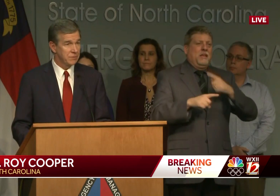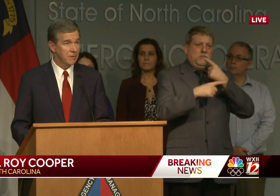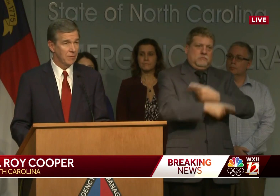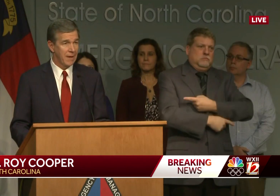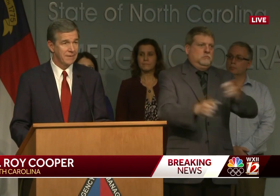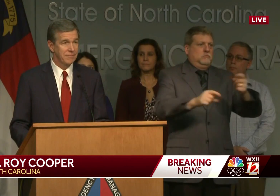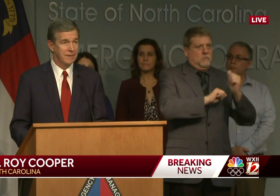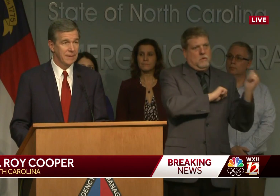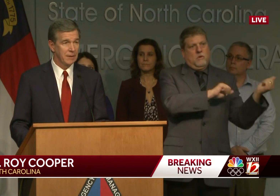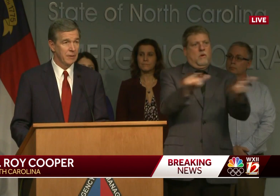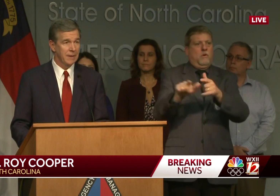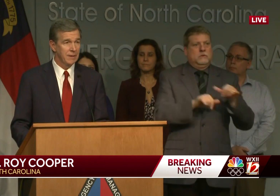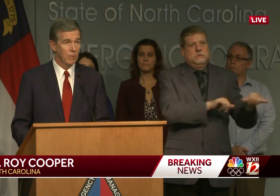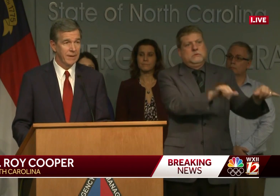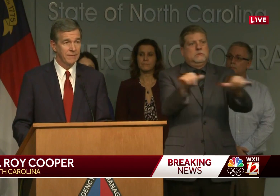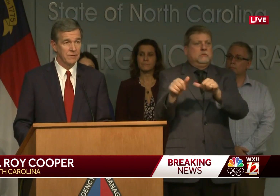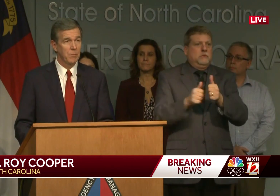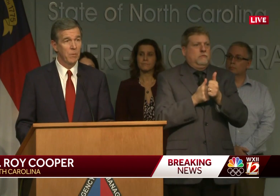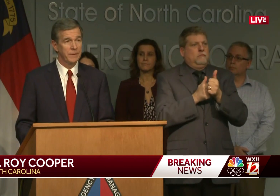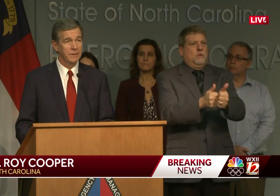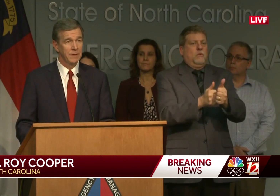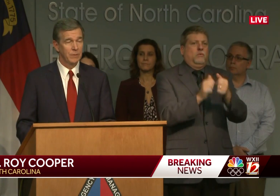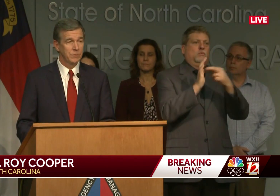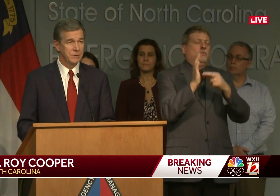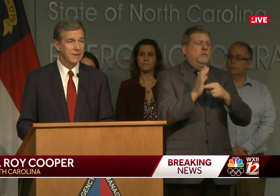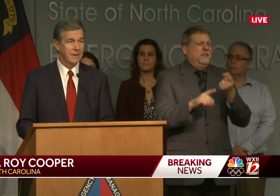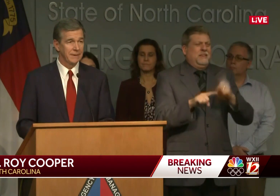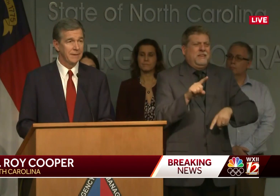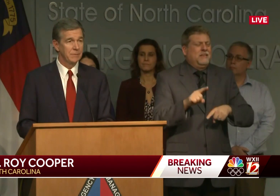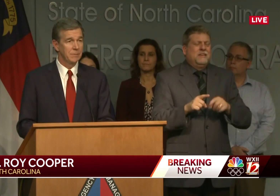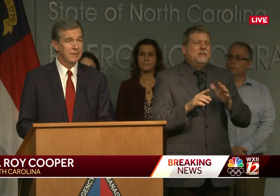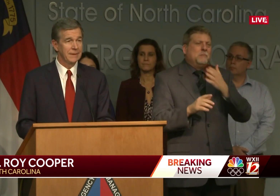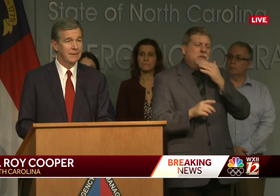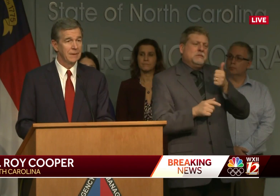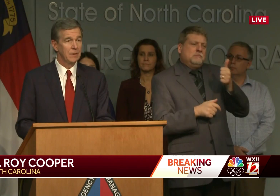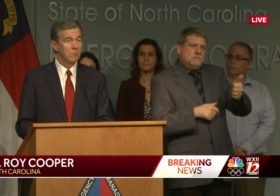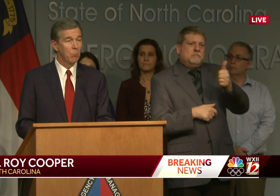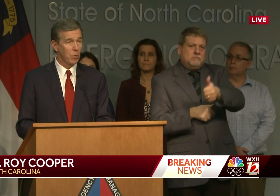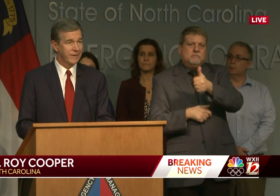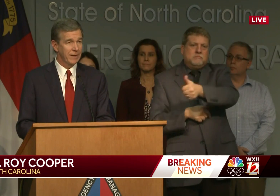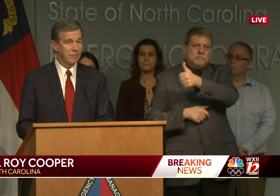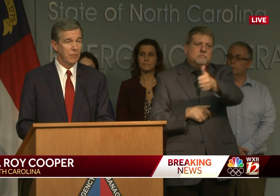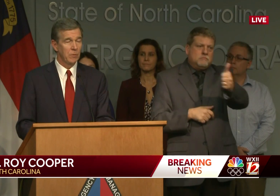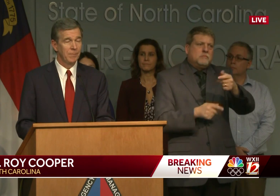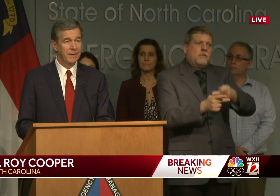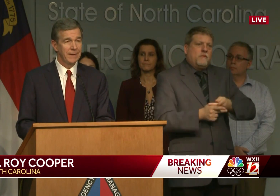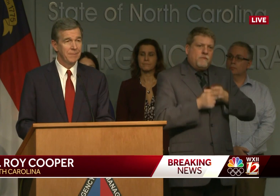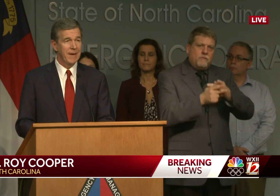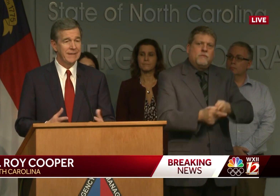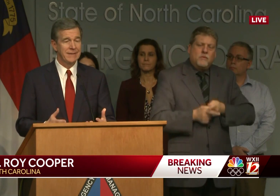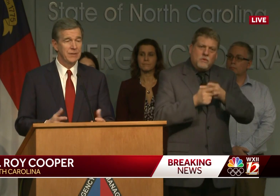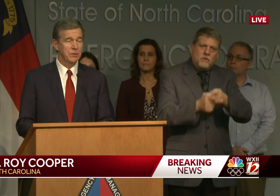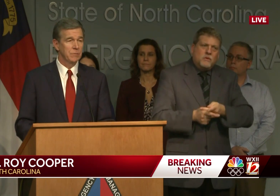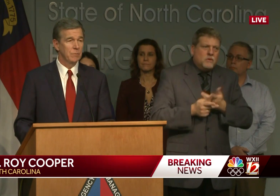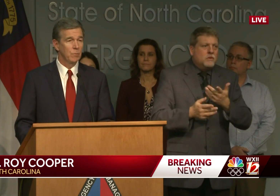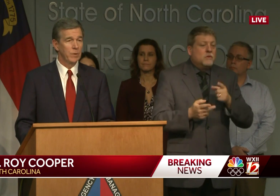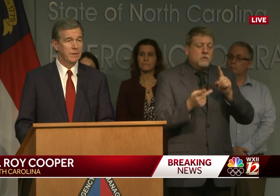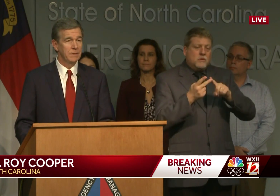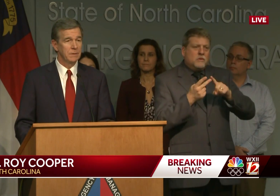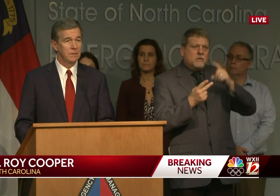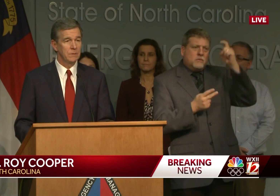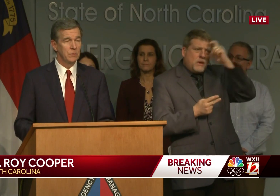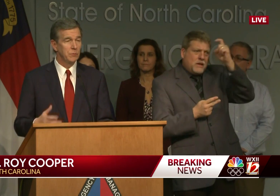change their life in any way at this point. We're just telling them to be more careful and to pay attention